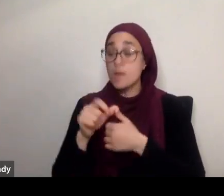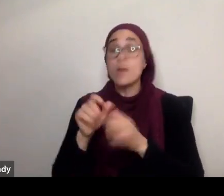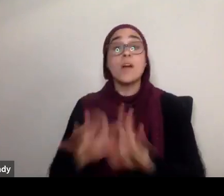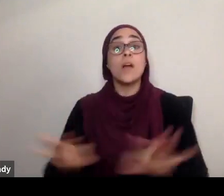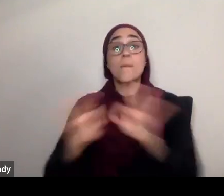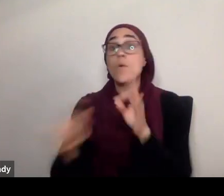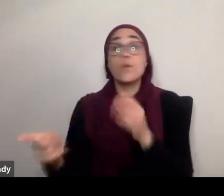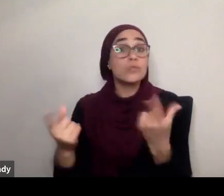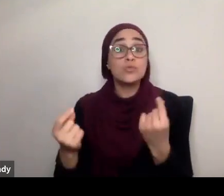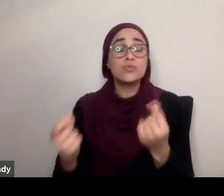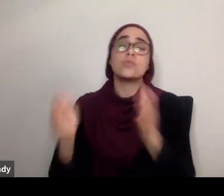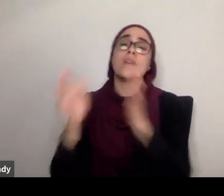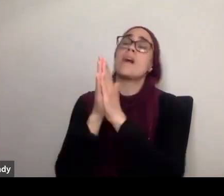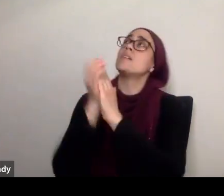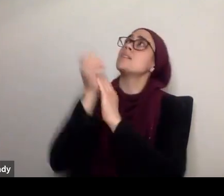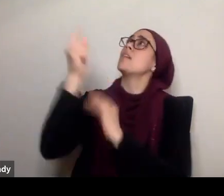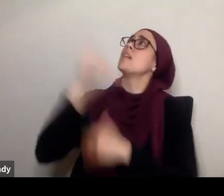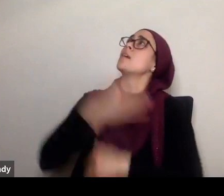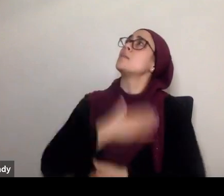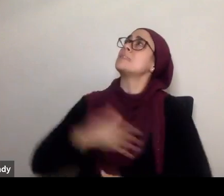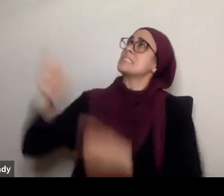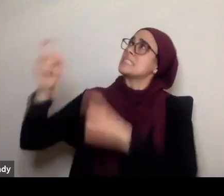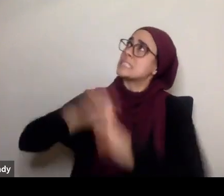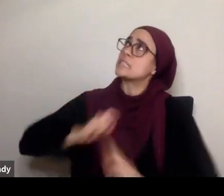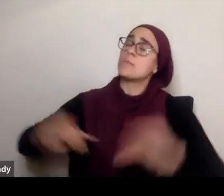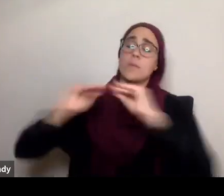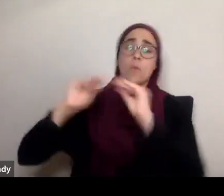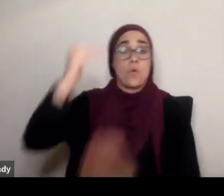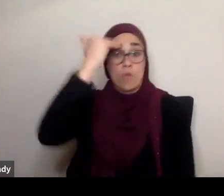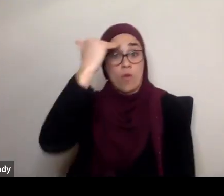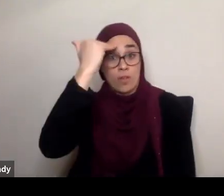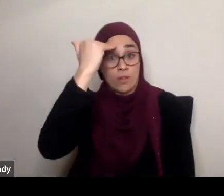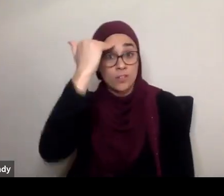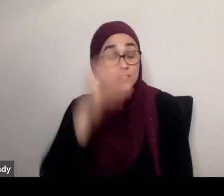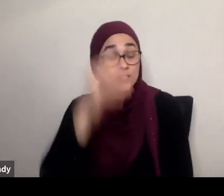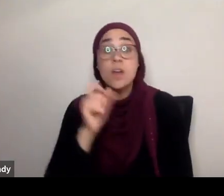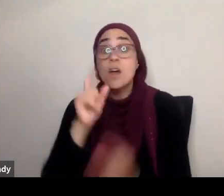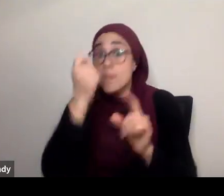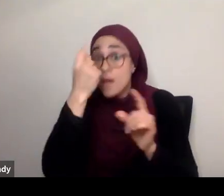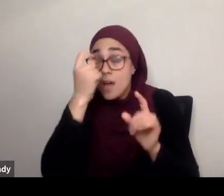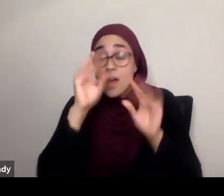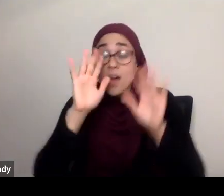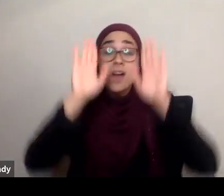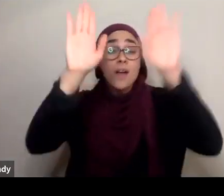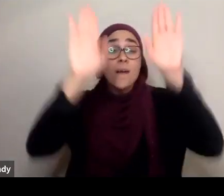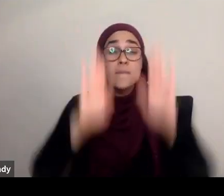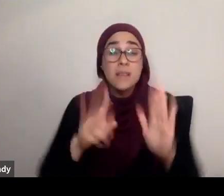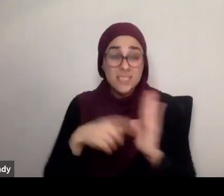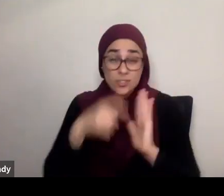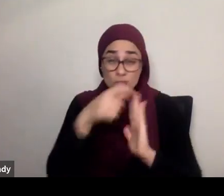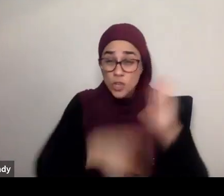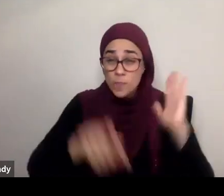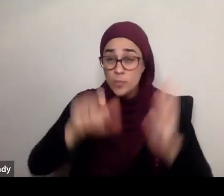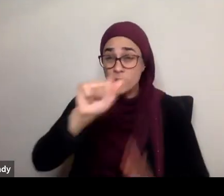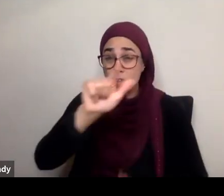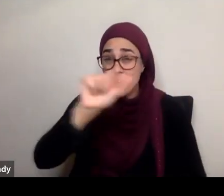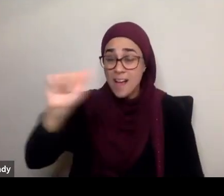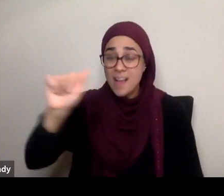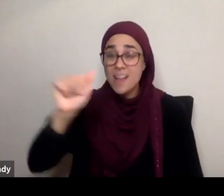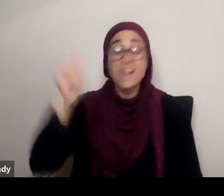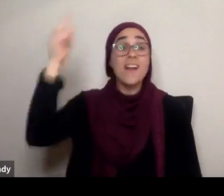requires patience. But what's amazing here is Allah subhanahu wa'ala takes it upon himself. I will be the one to teach you.